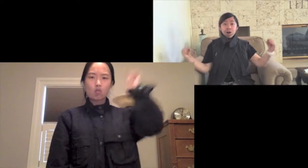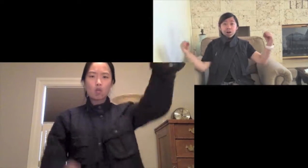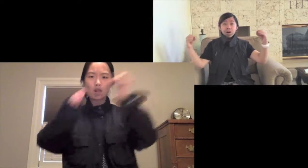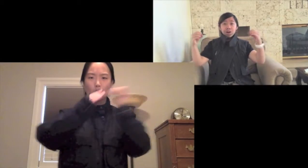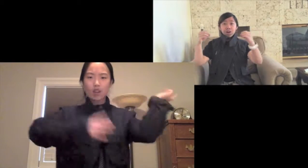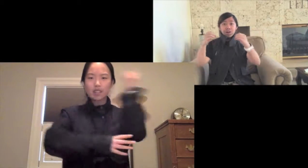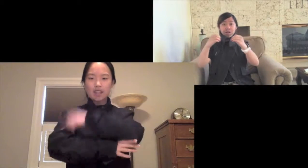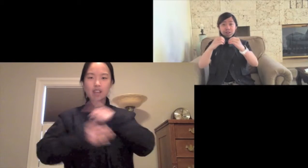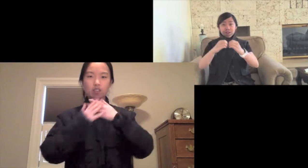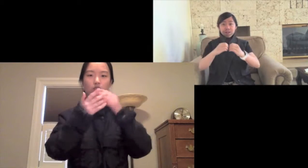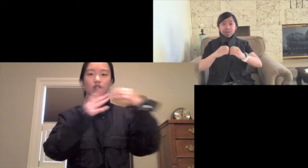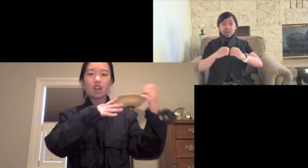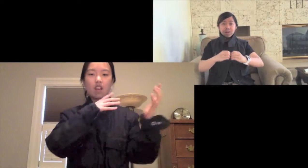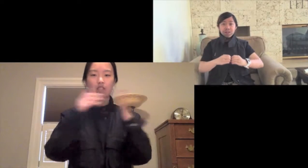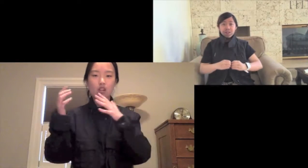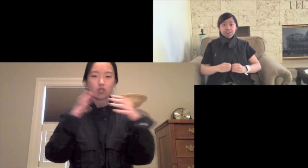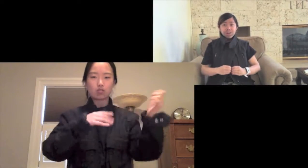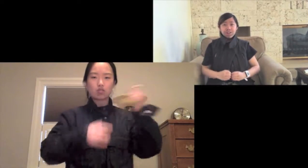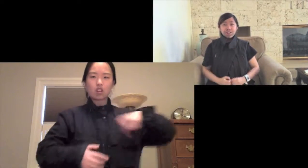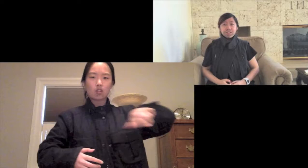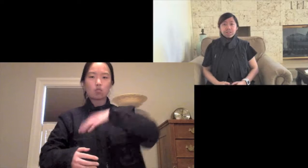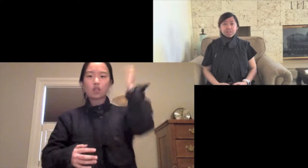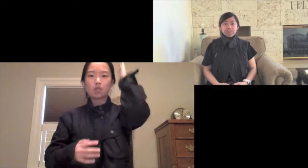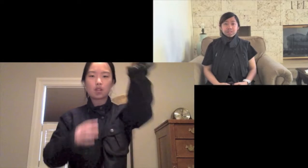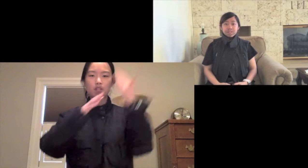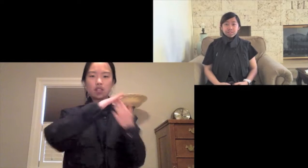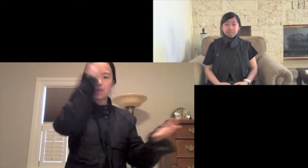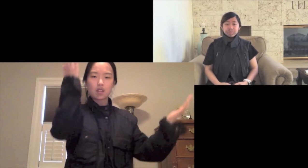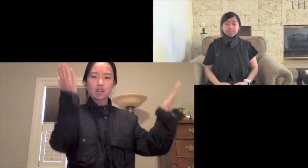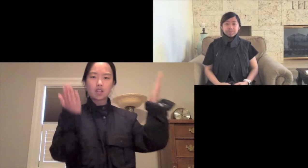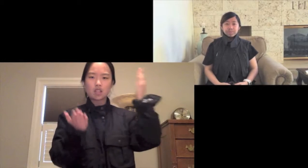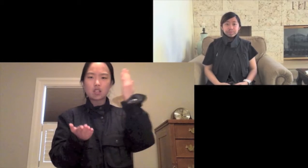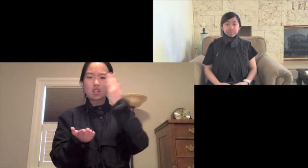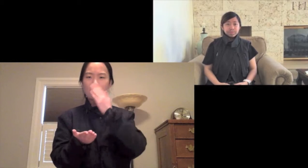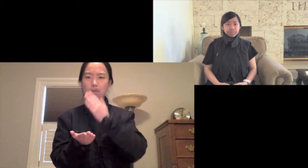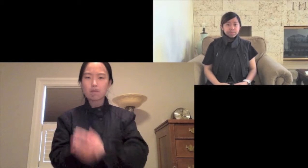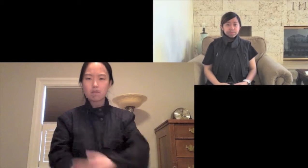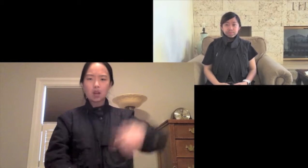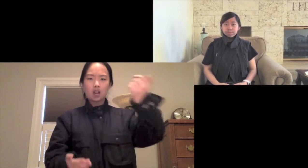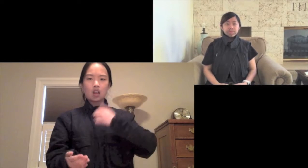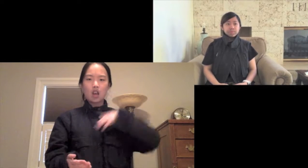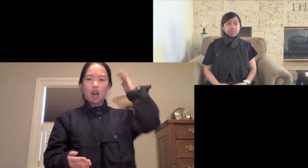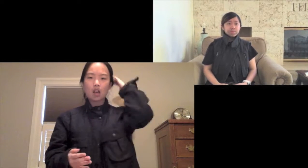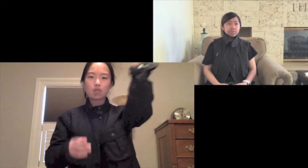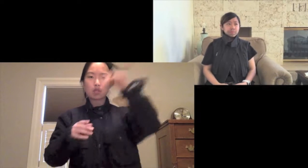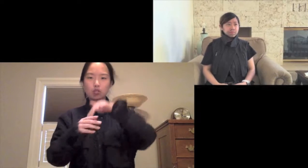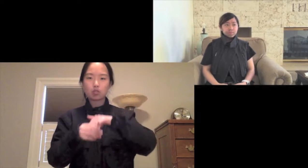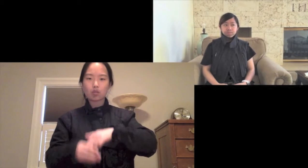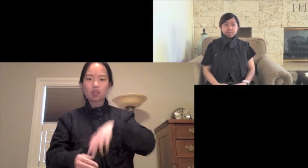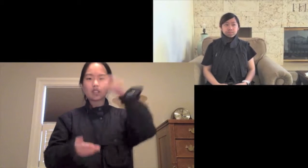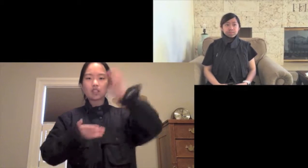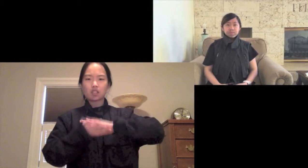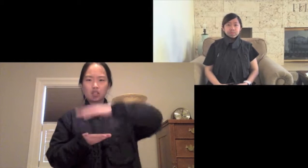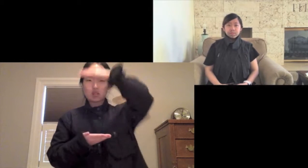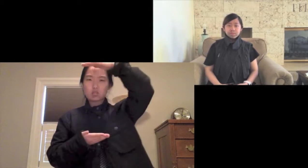What a life I What will admit in the past. I will join these little